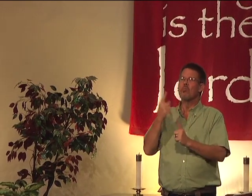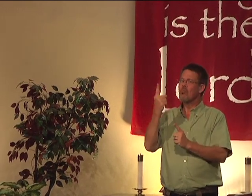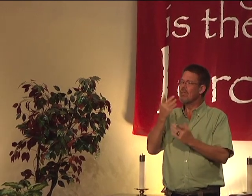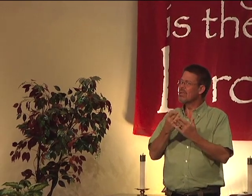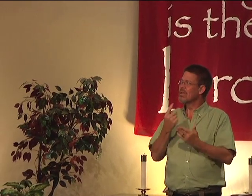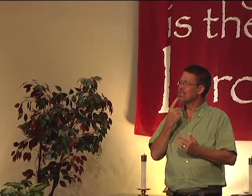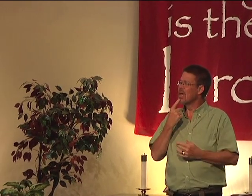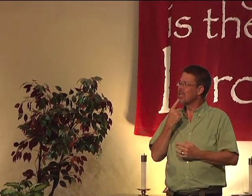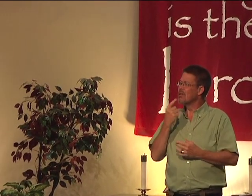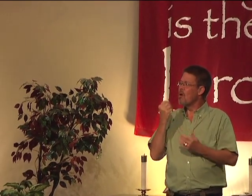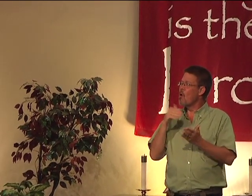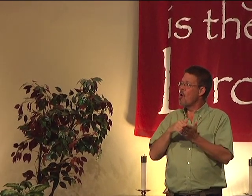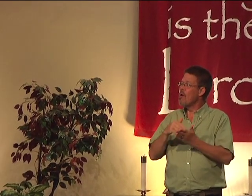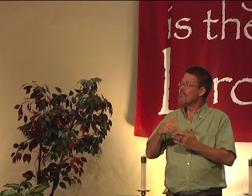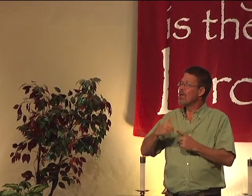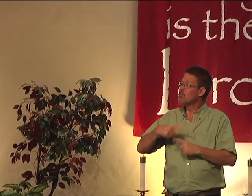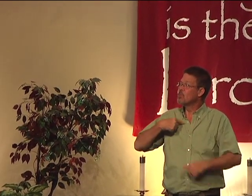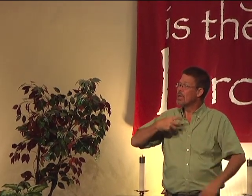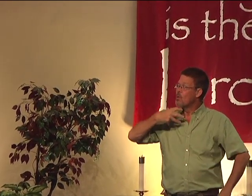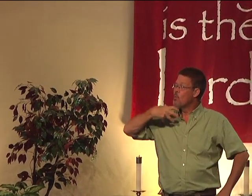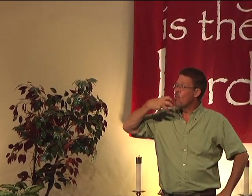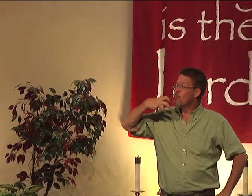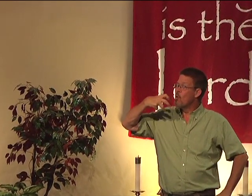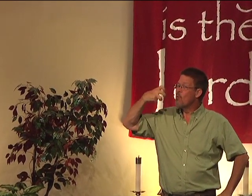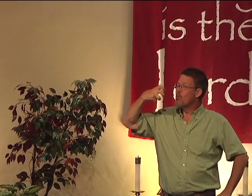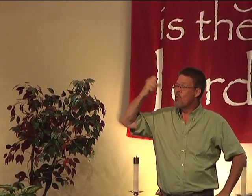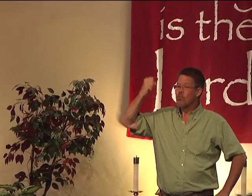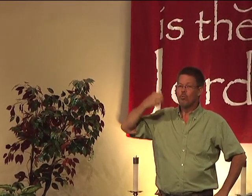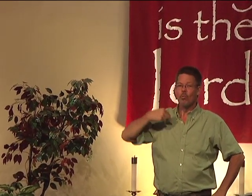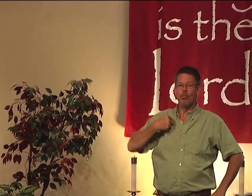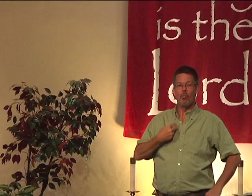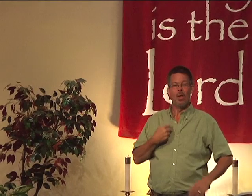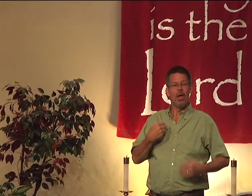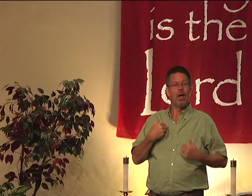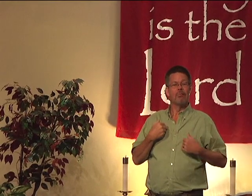one good point they made was that quite often as we get older,